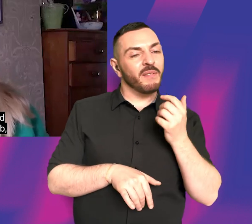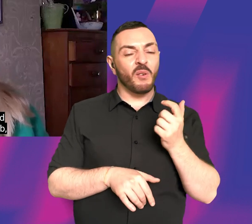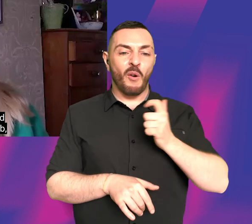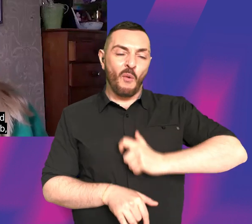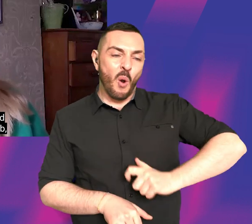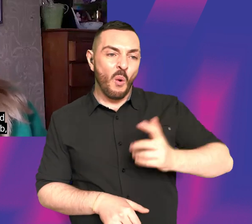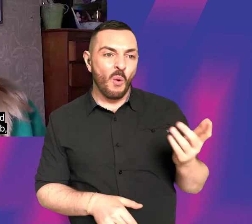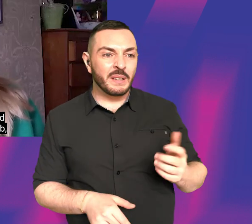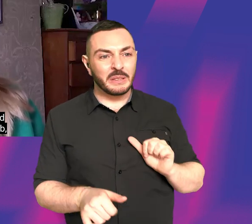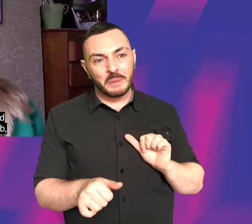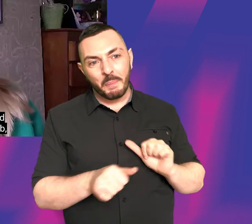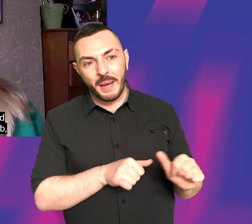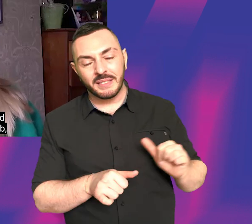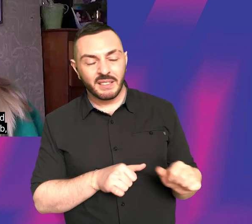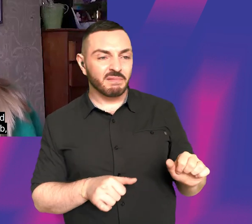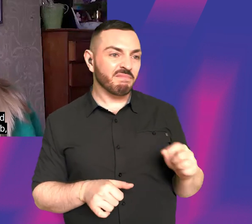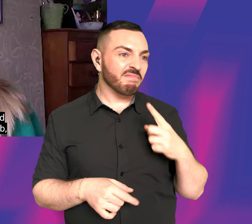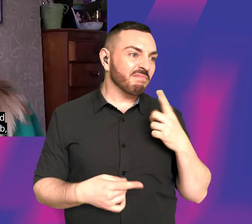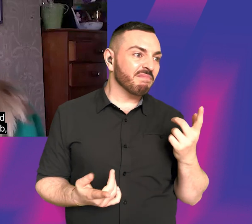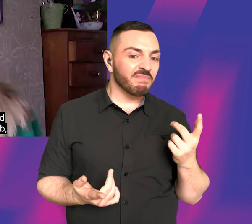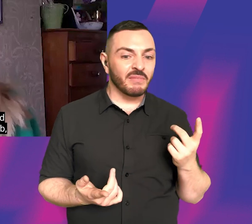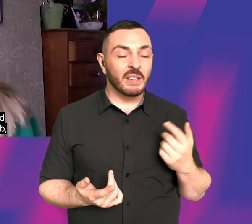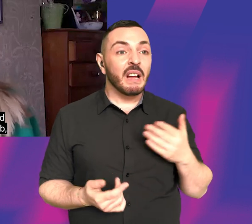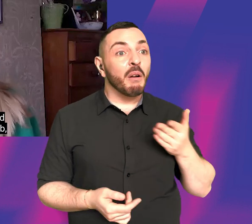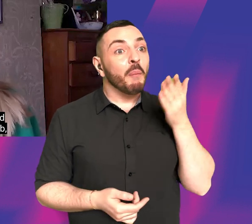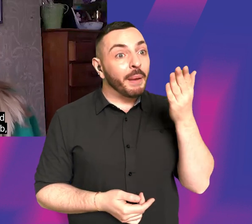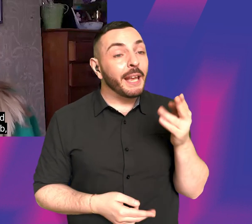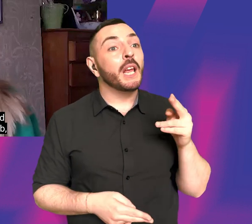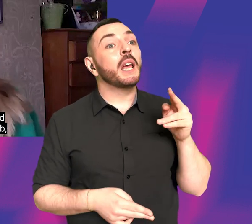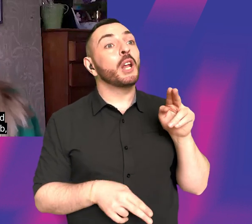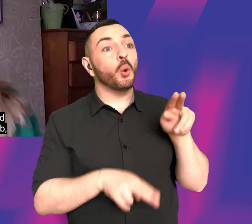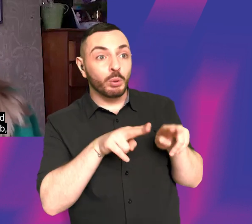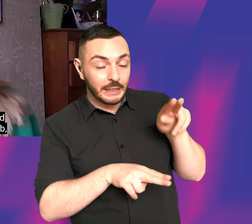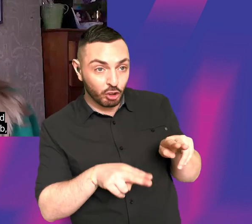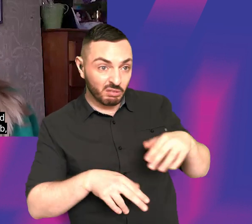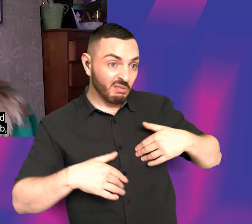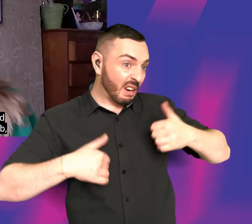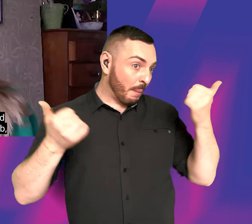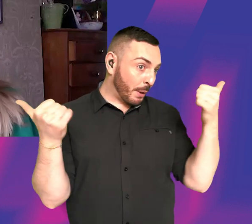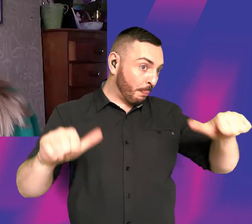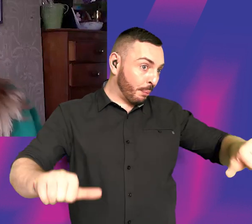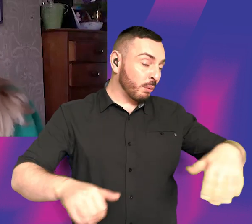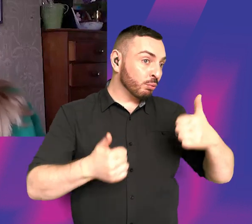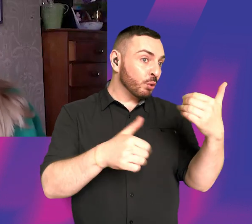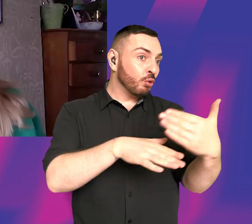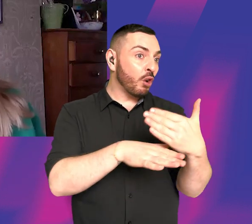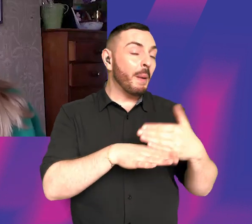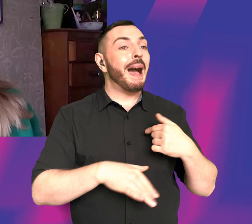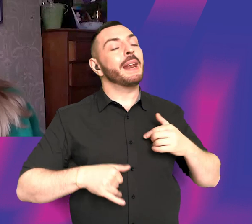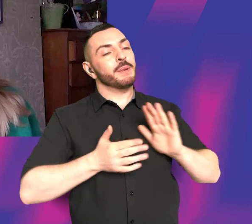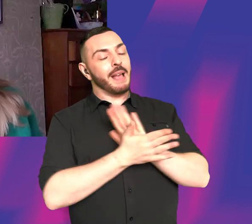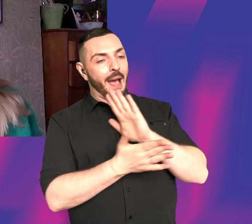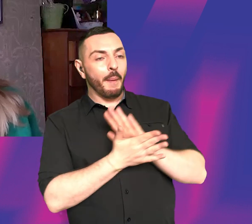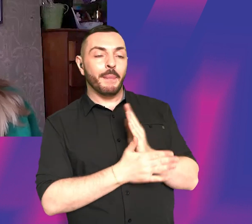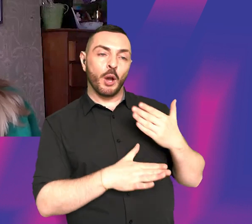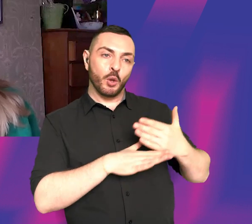sometimes just say, I went and did an audition, and I did a really good job. And I was happy with the work that